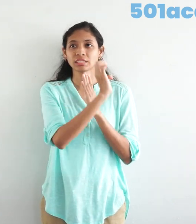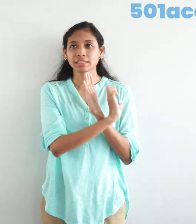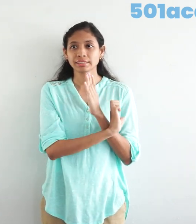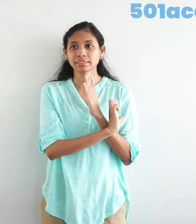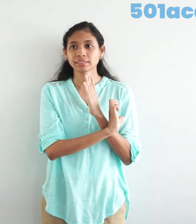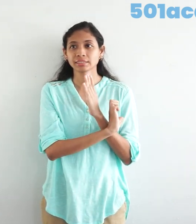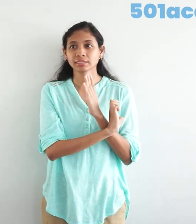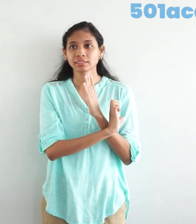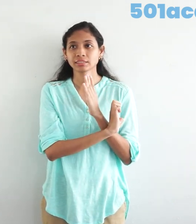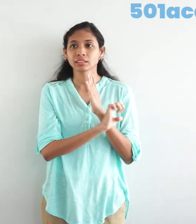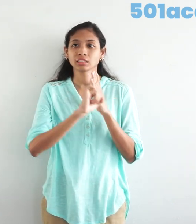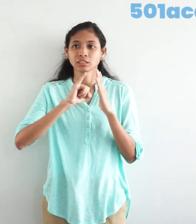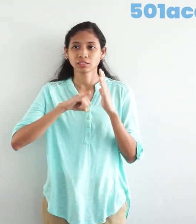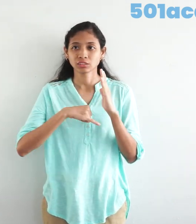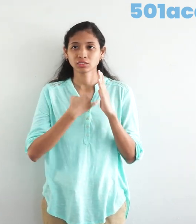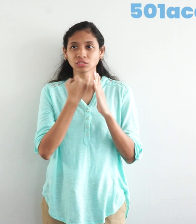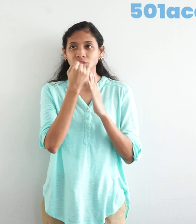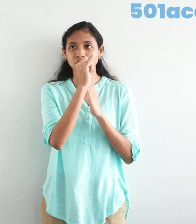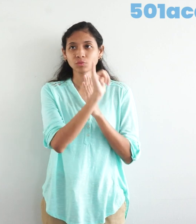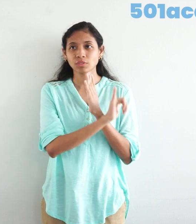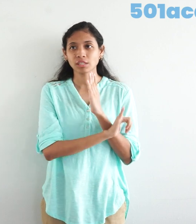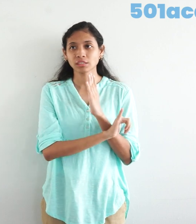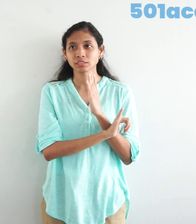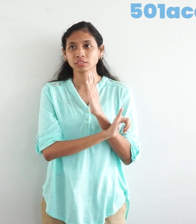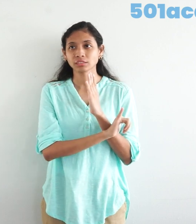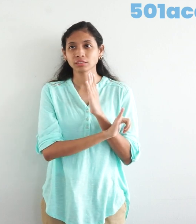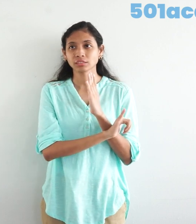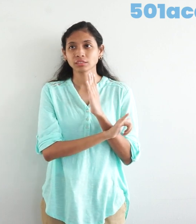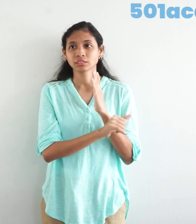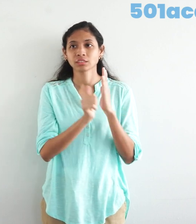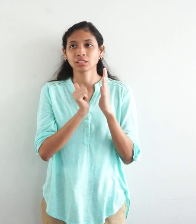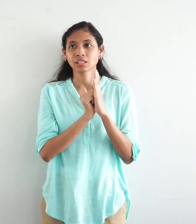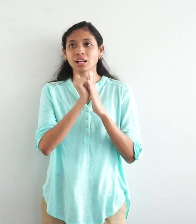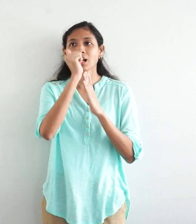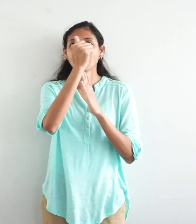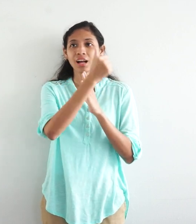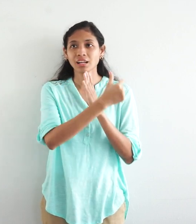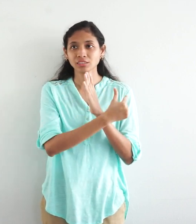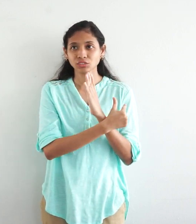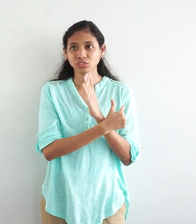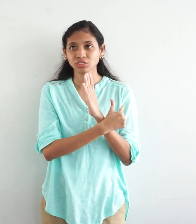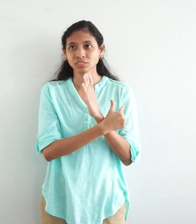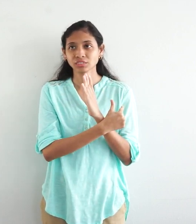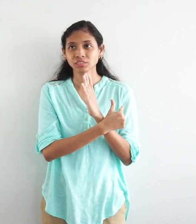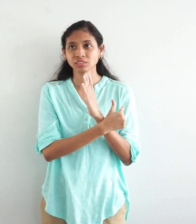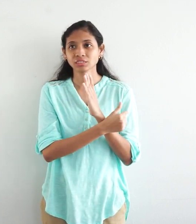July, August, September,